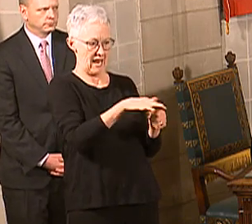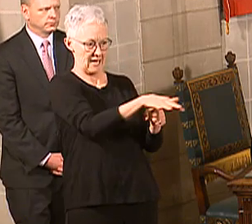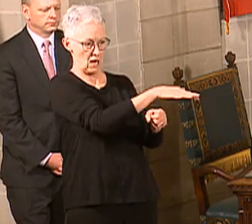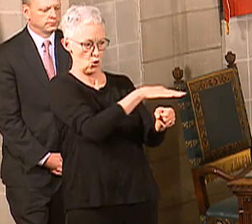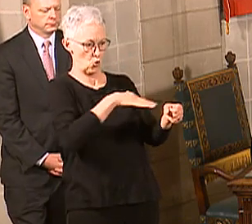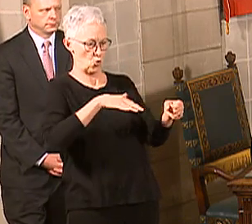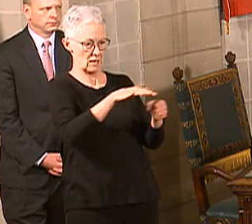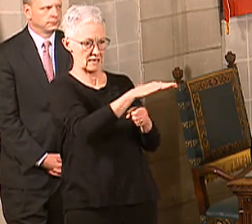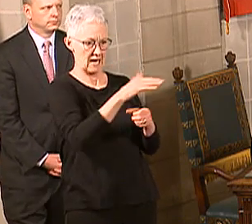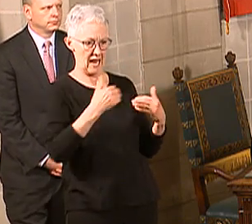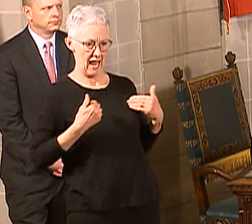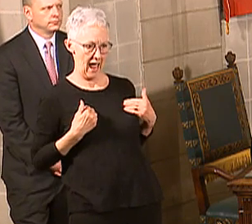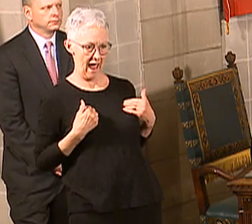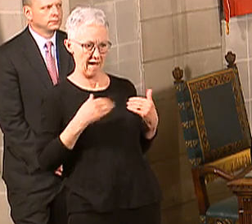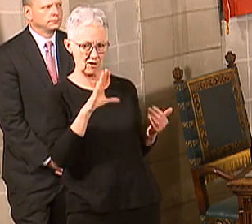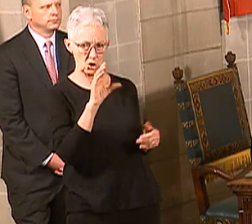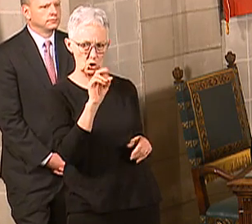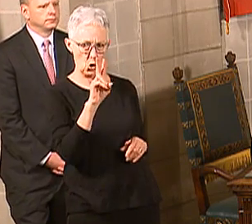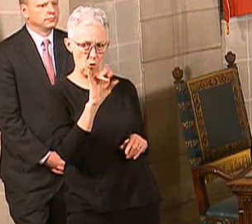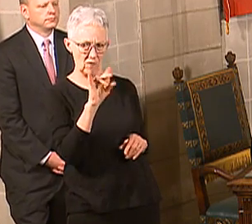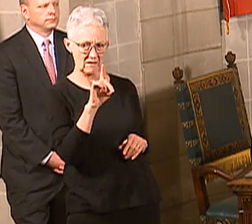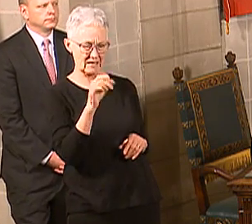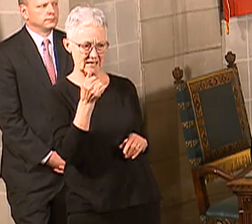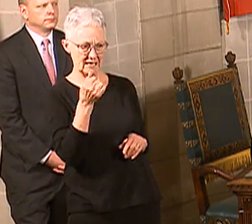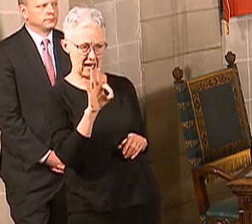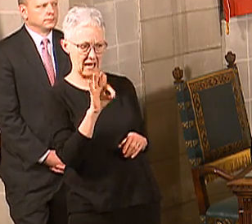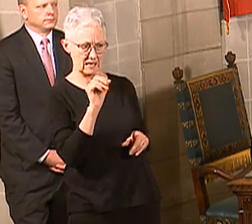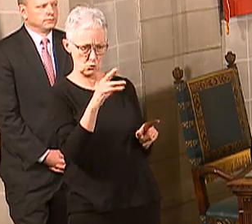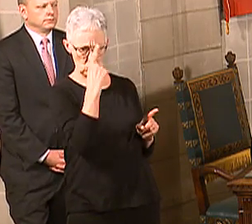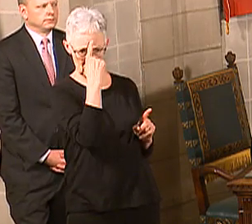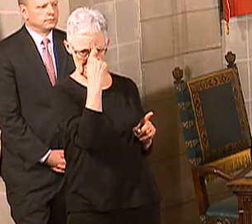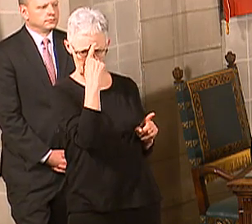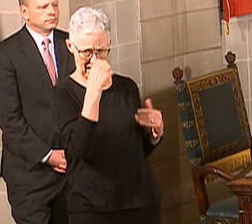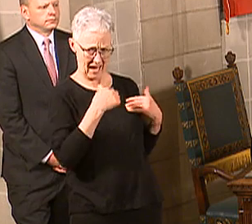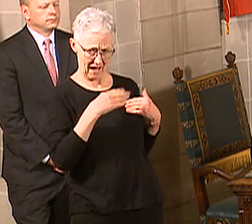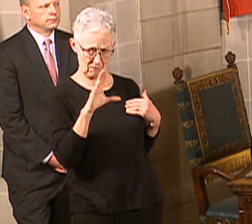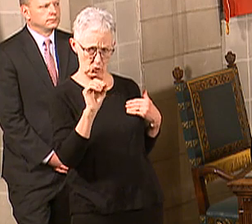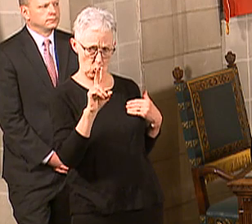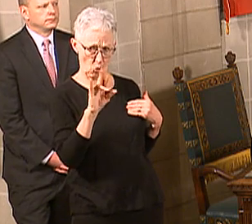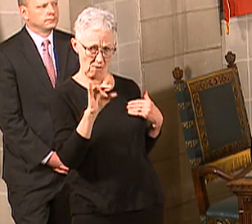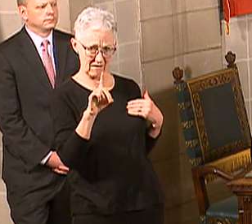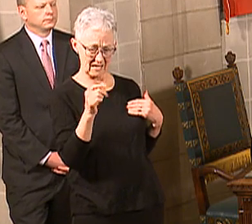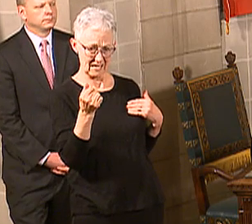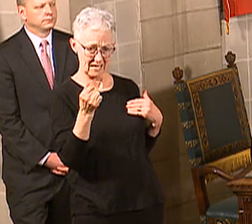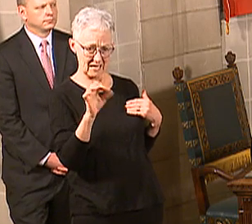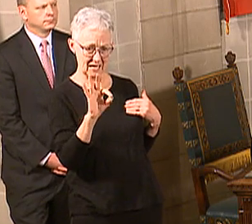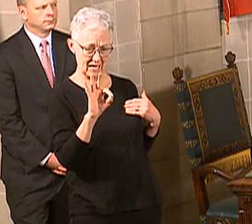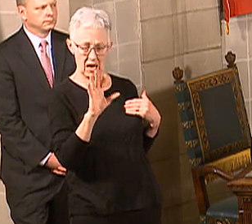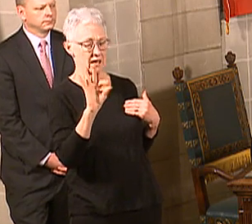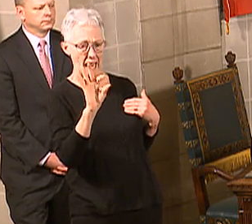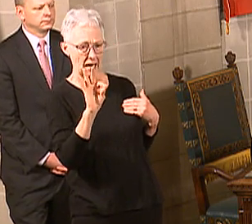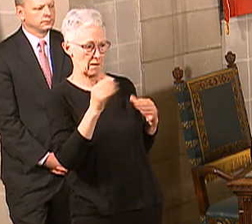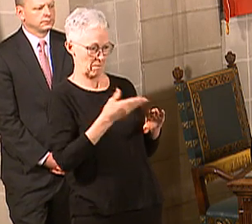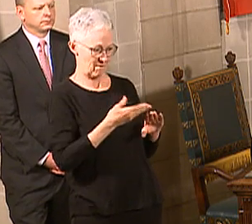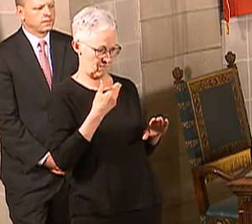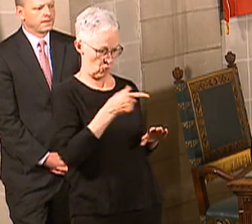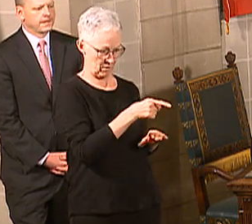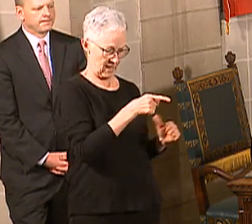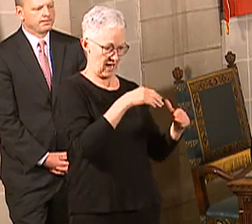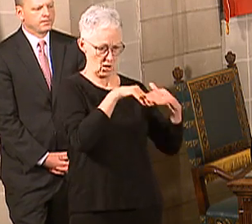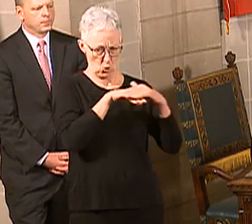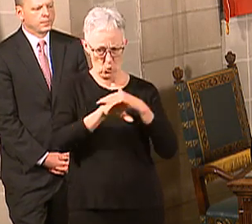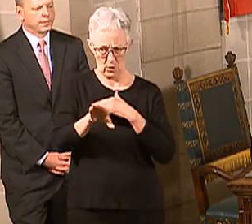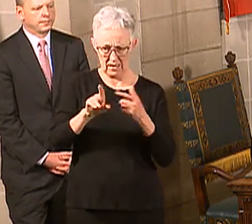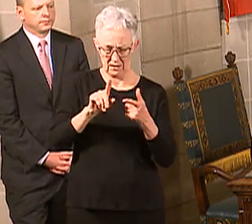what all the rules and regulations are with regard to that. So, you know, again, we certainly want to work closely with law enforcement with regard to making sure we're